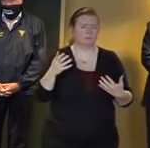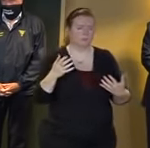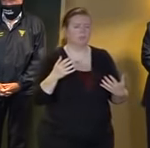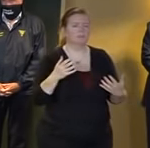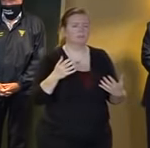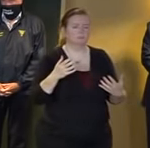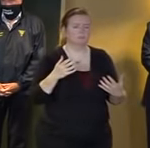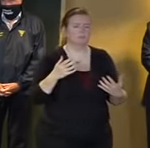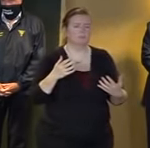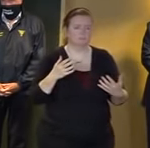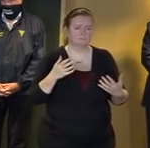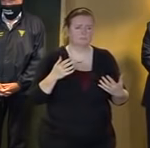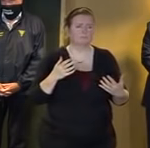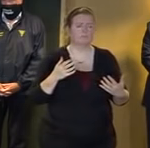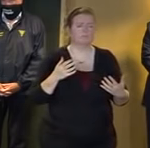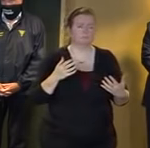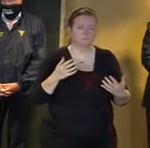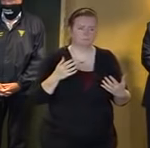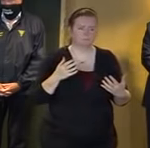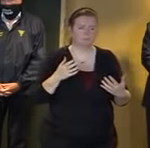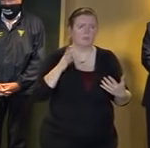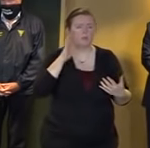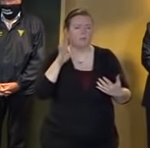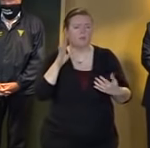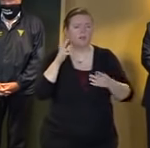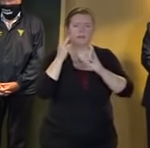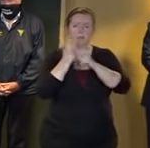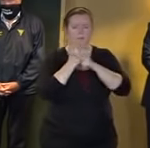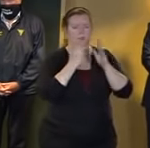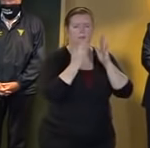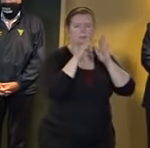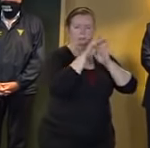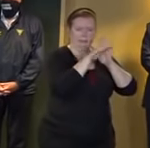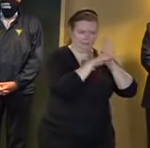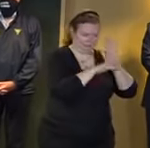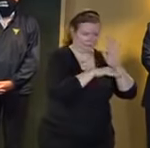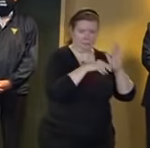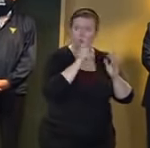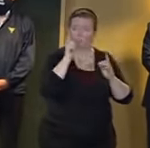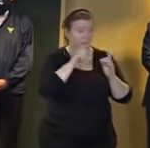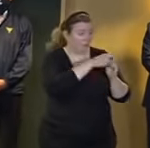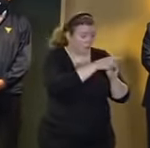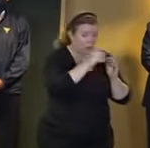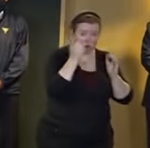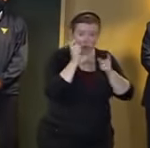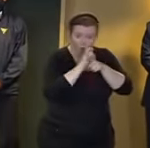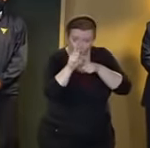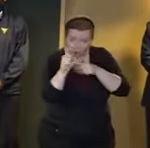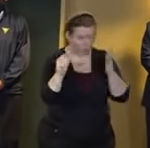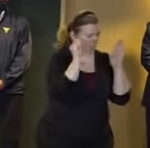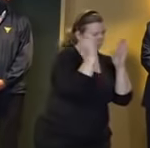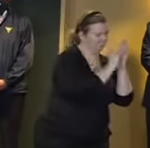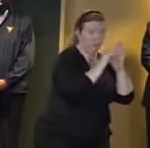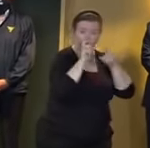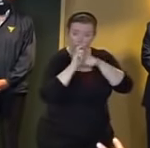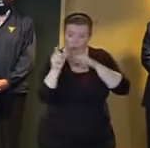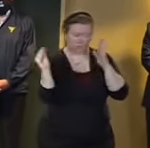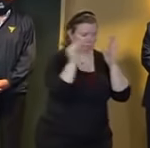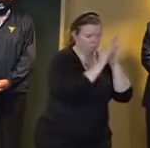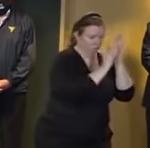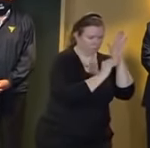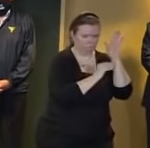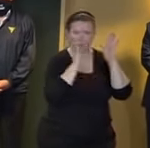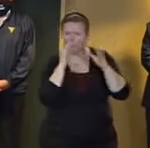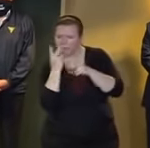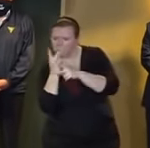a list that they're going to continue to have and and try to restore as many people quickly